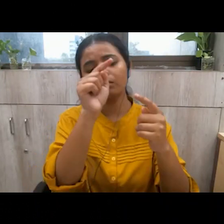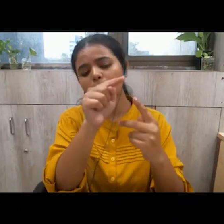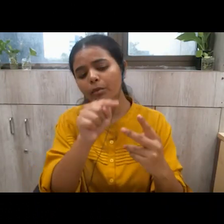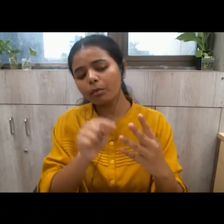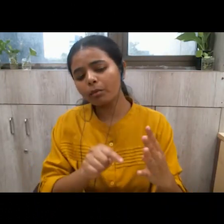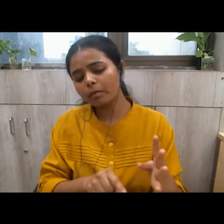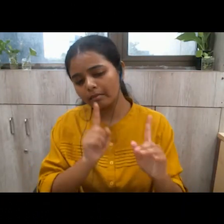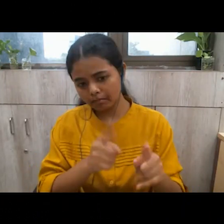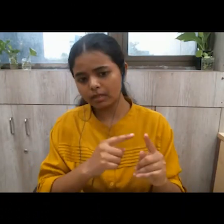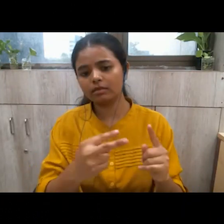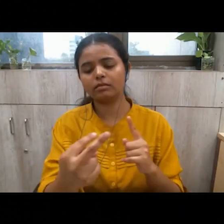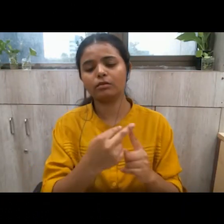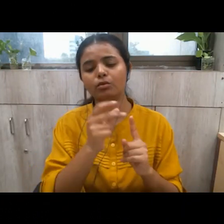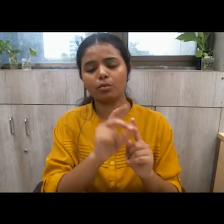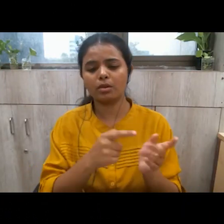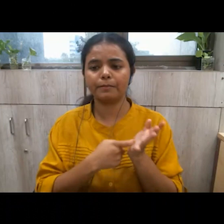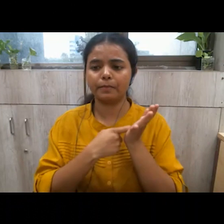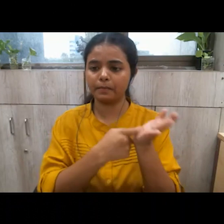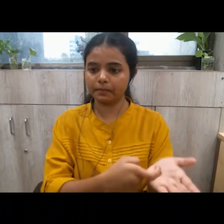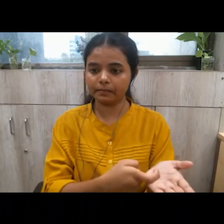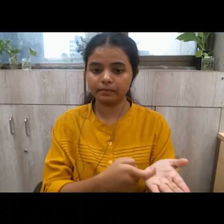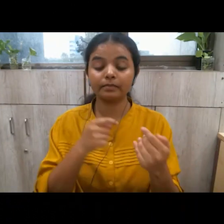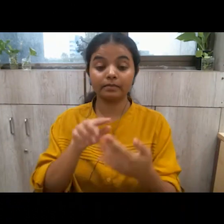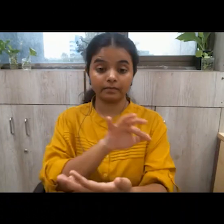opinion as well everyone in this world